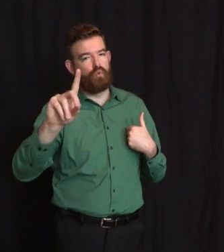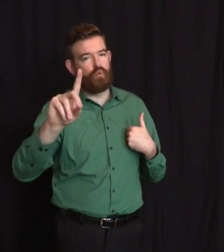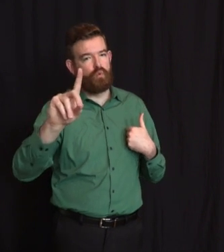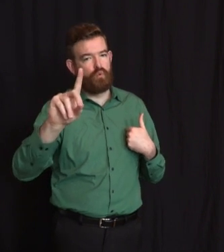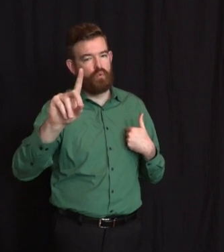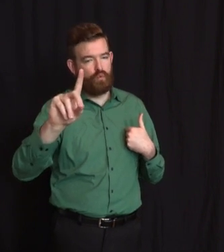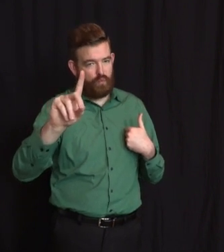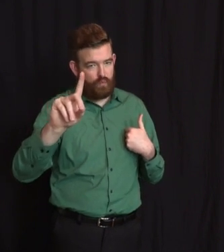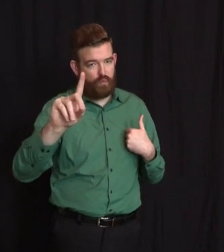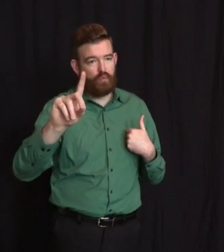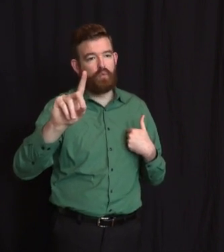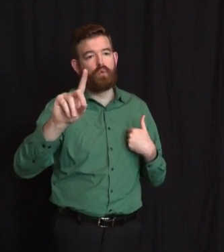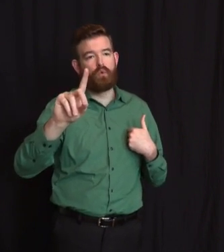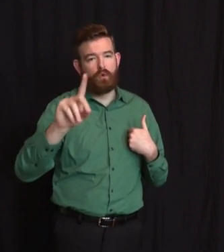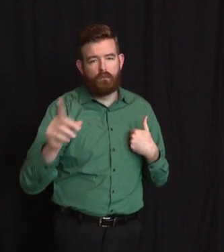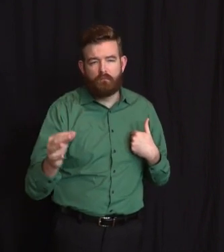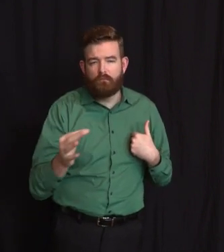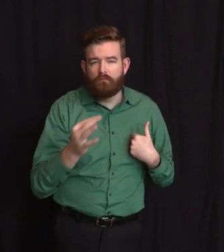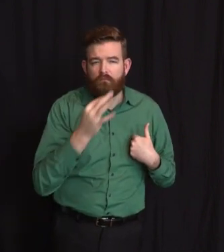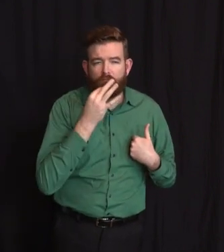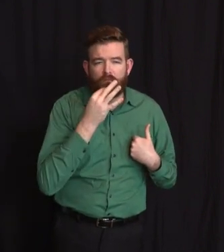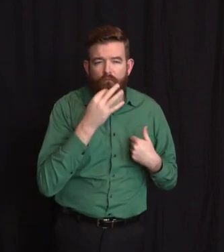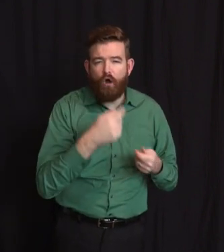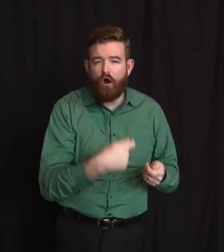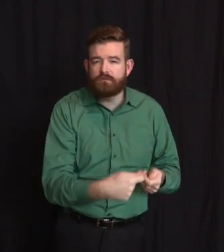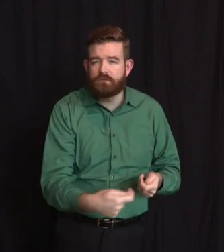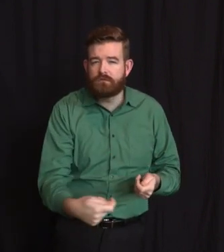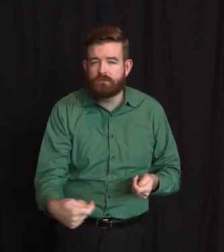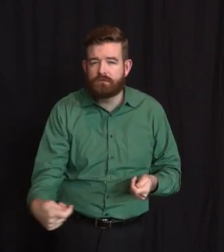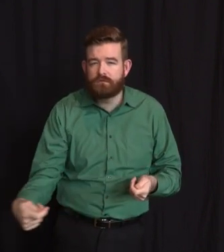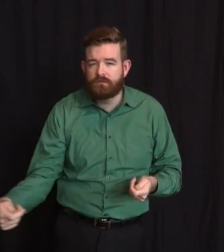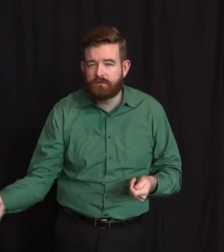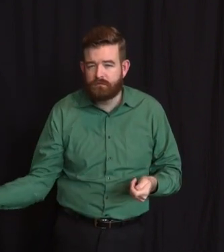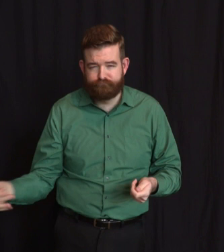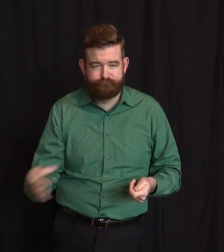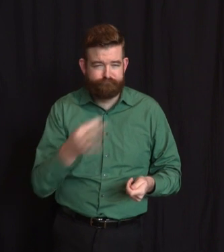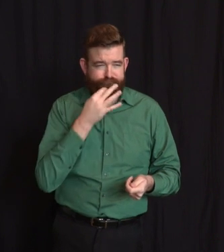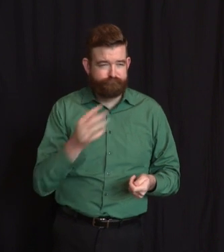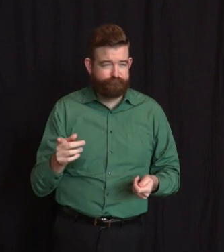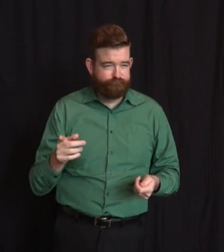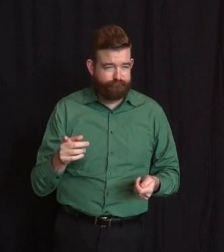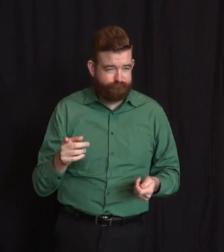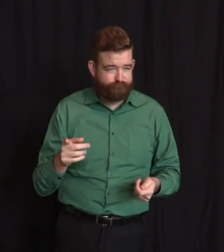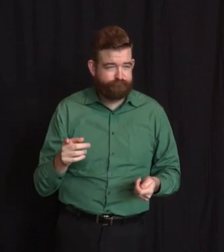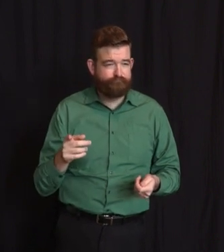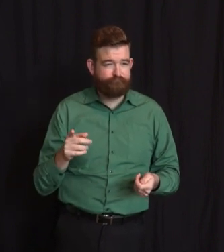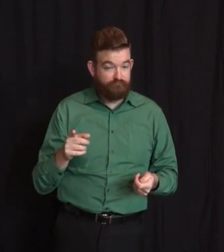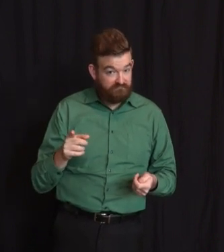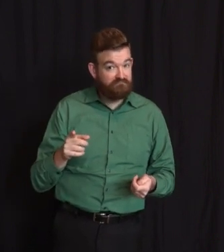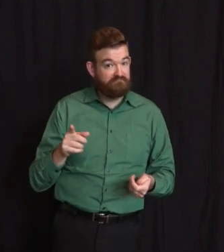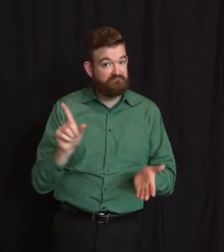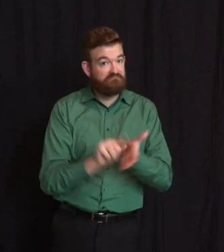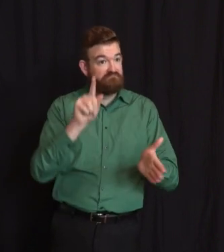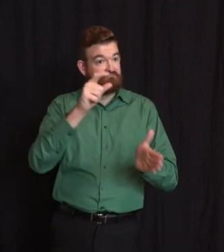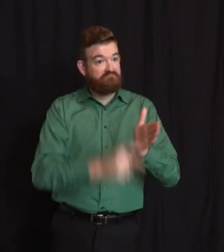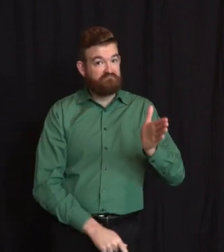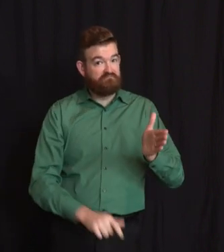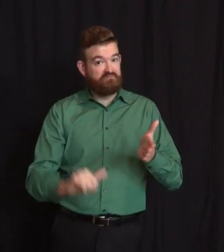bridge player, even garnering a mention in the New York Times. He was an avid bowler and played golf right up